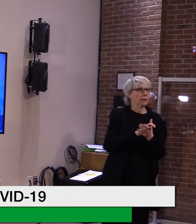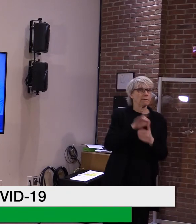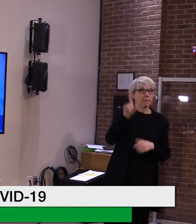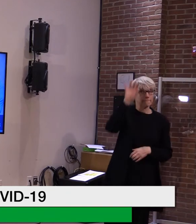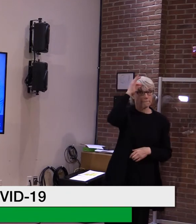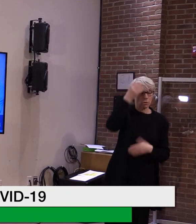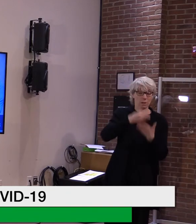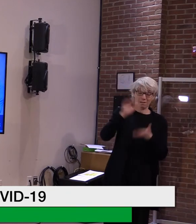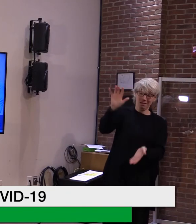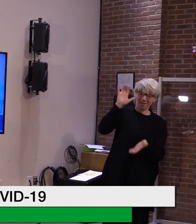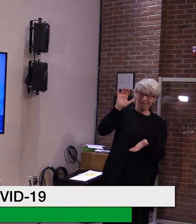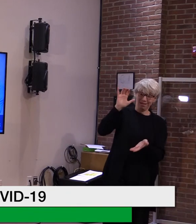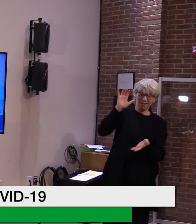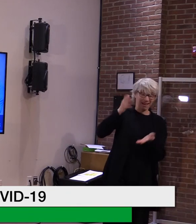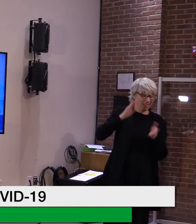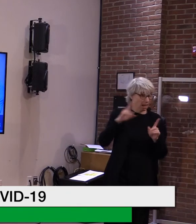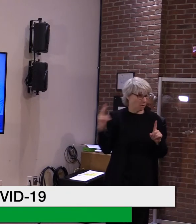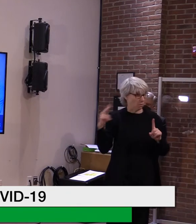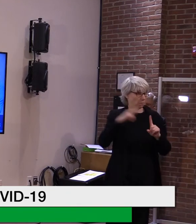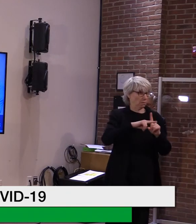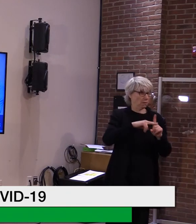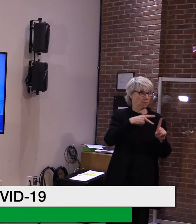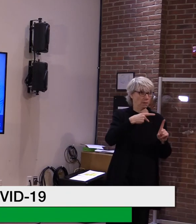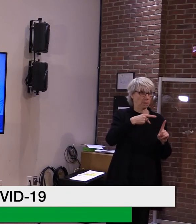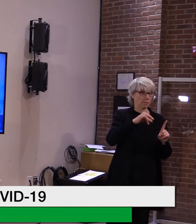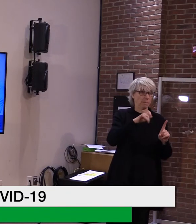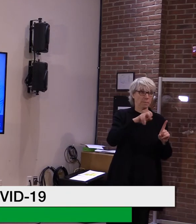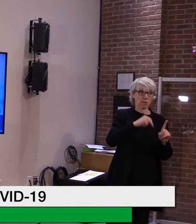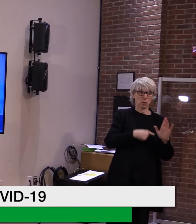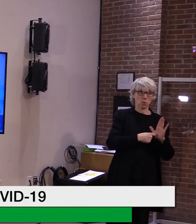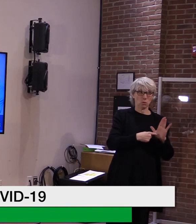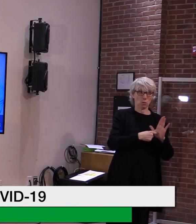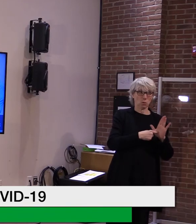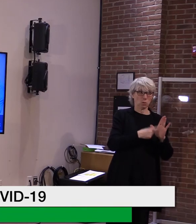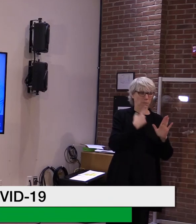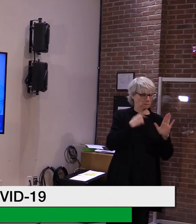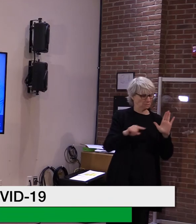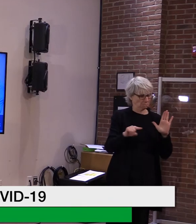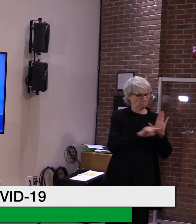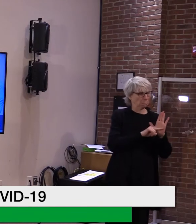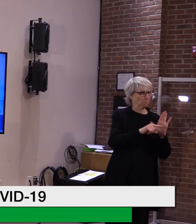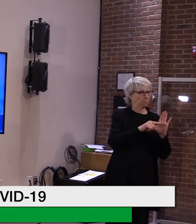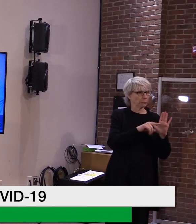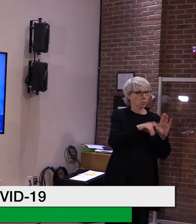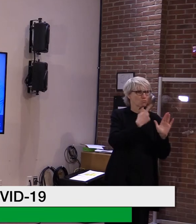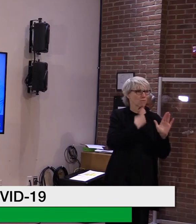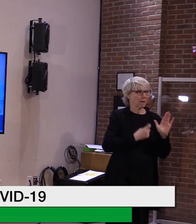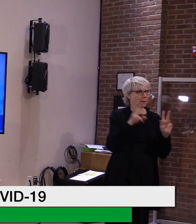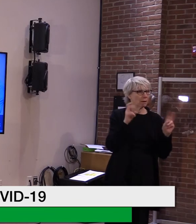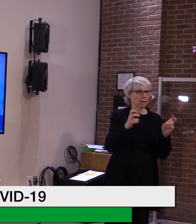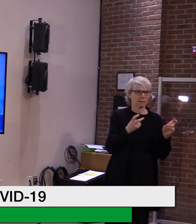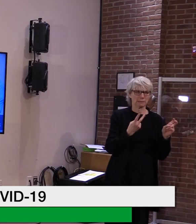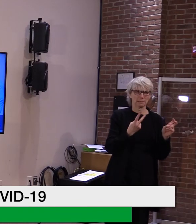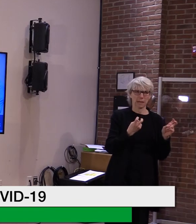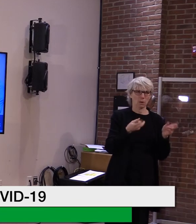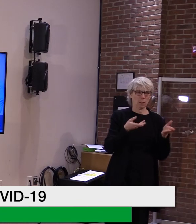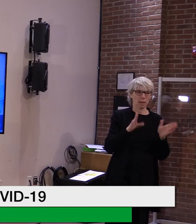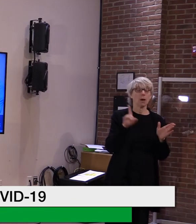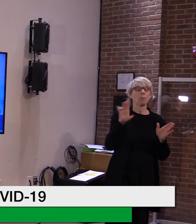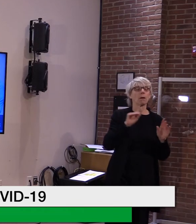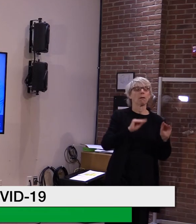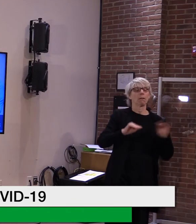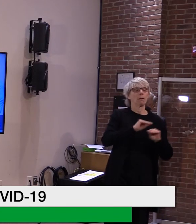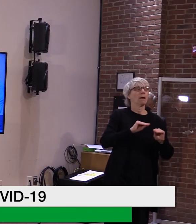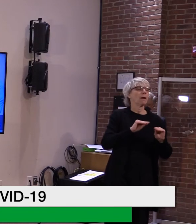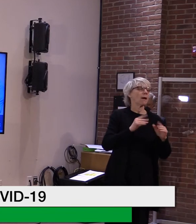can be utilized for pension, um, pension deficits. Uh, but, um, but there are other ways around that, as you